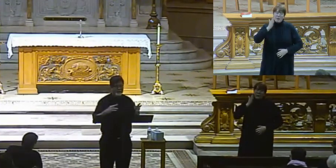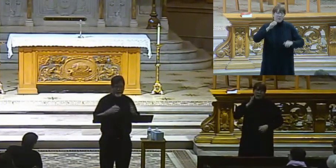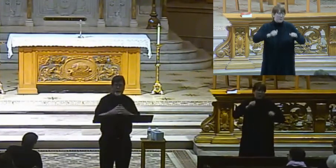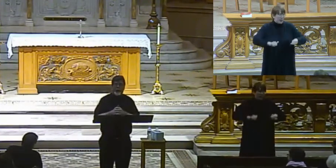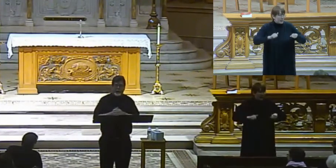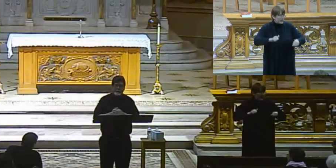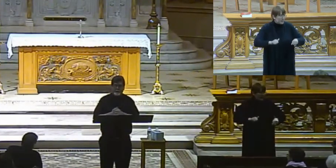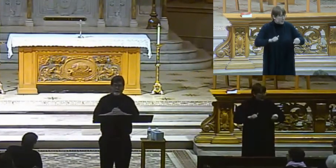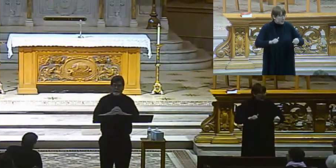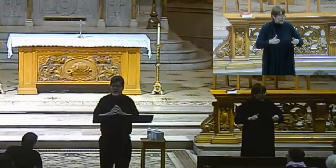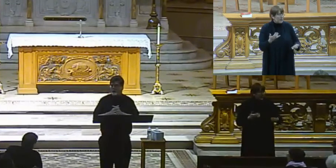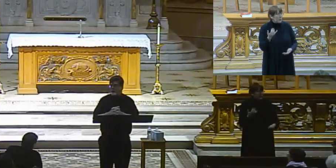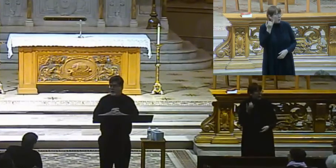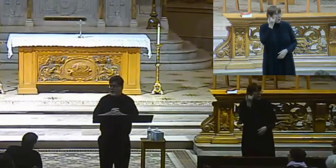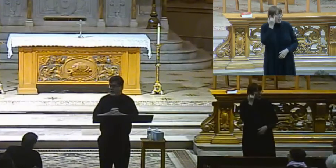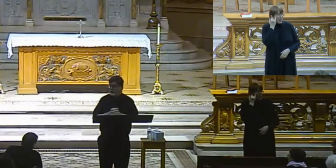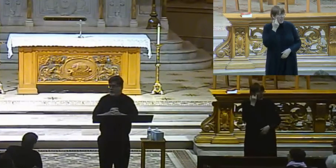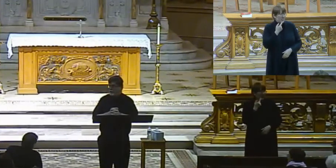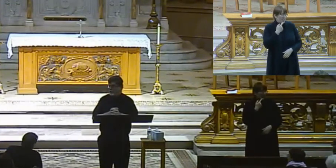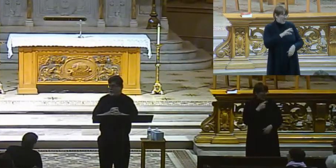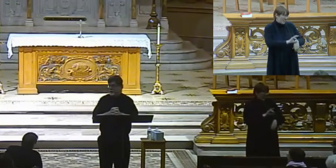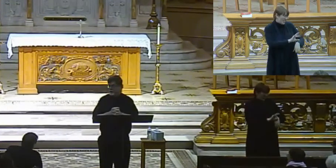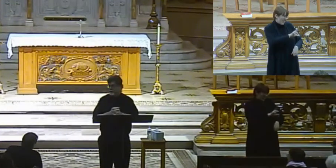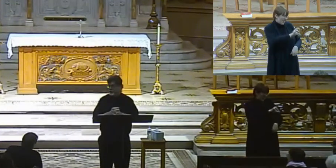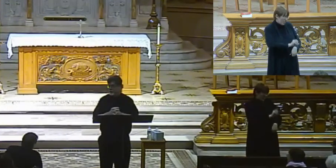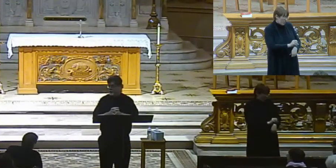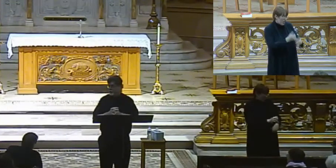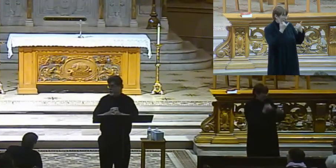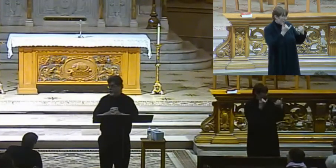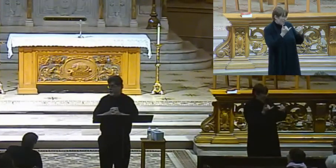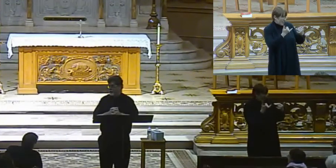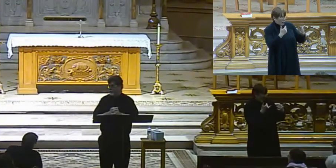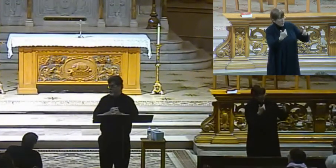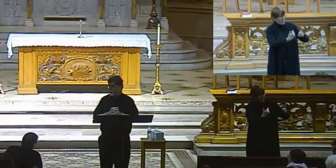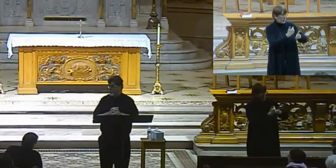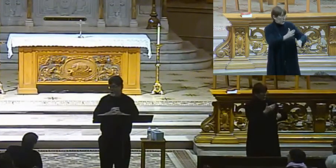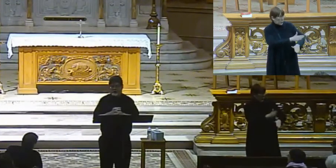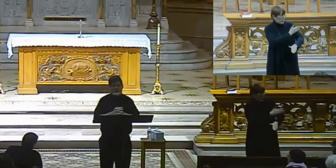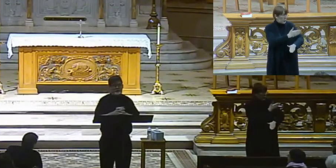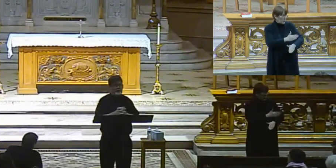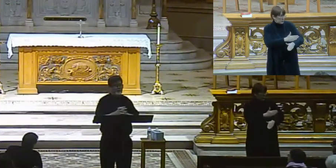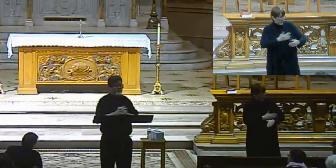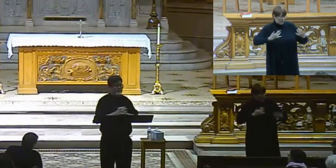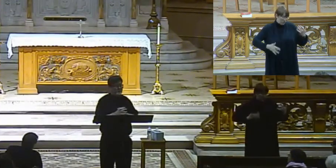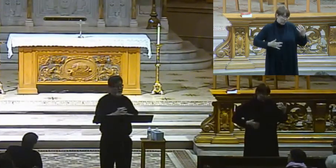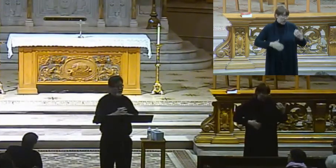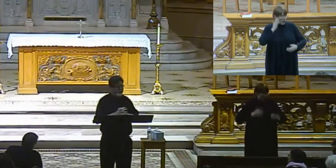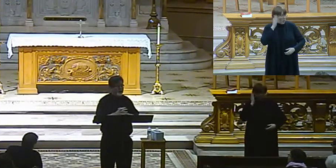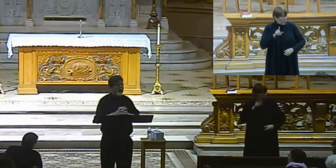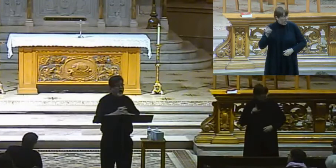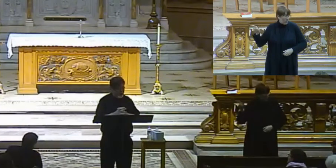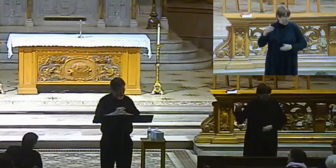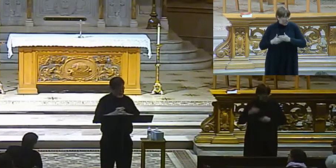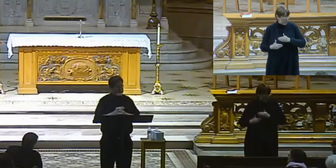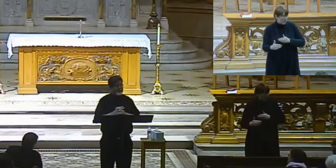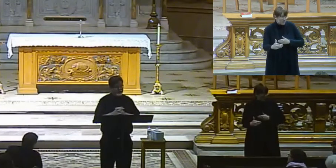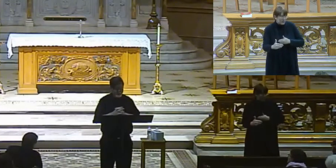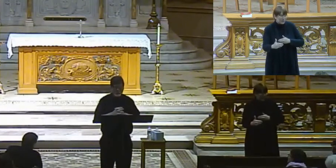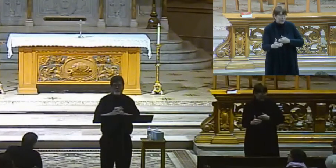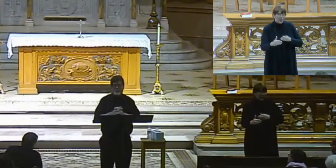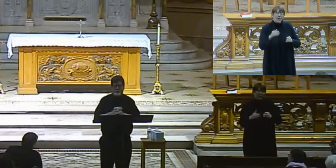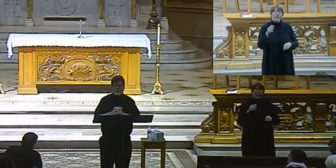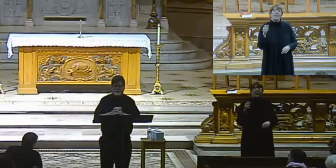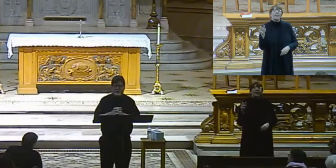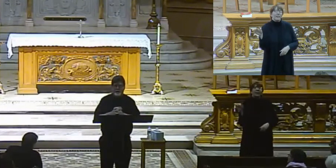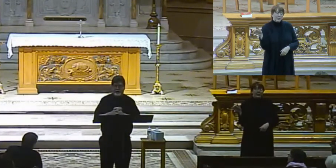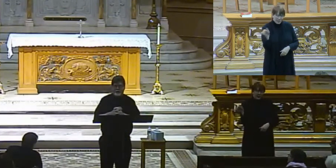the same thing if we were to say, okay, the 930, we're going to have a contemporary group playing at the 930 from now on. I think I